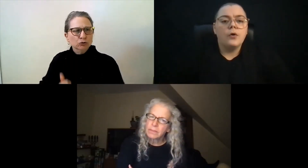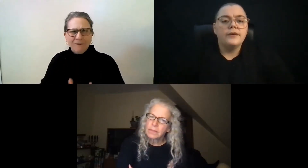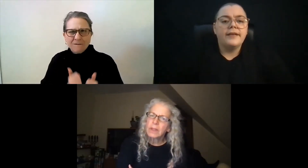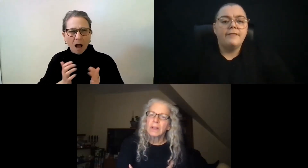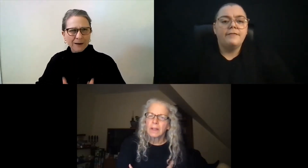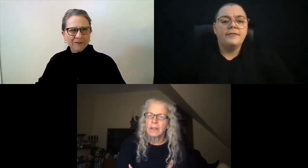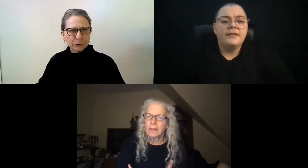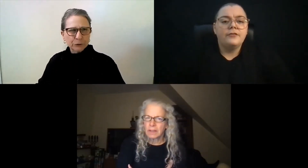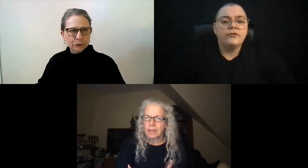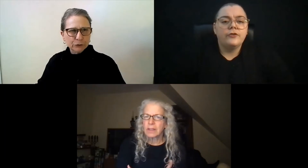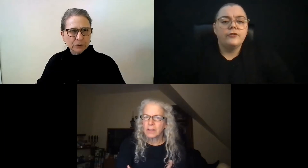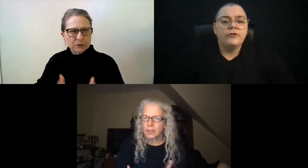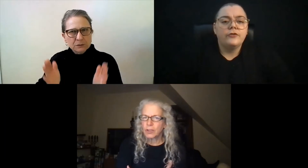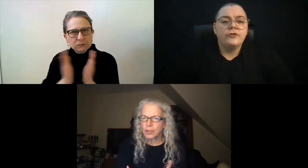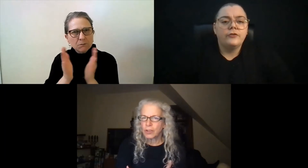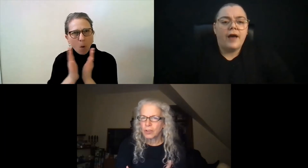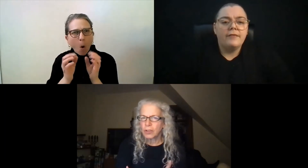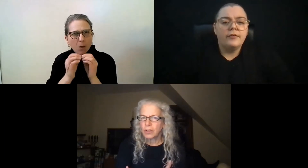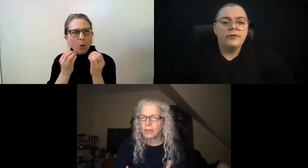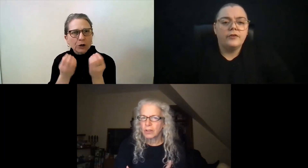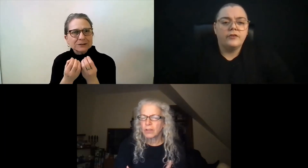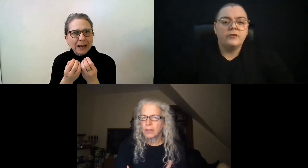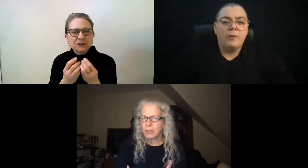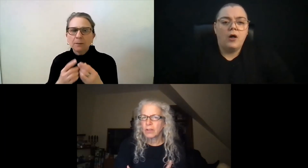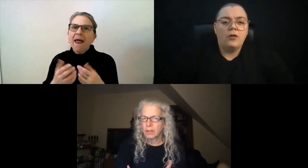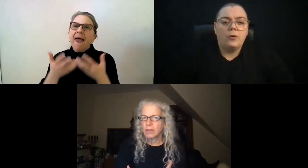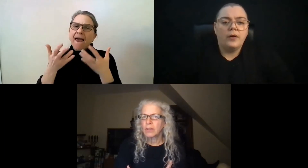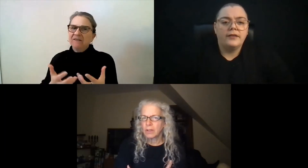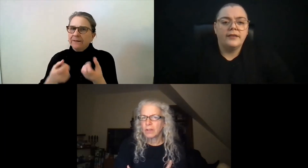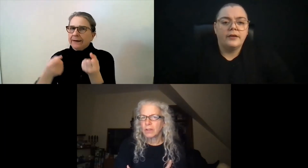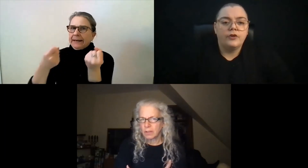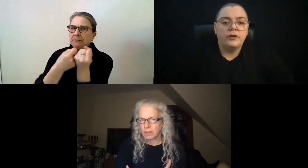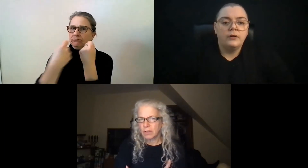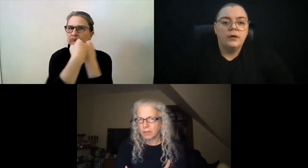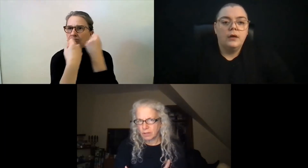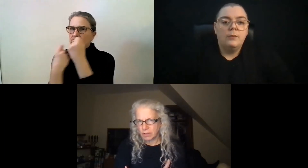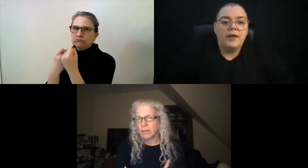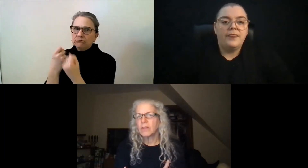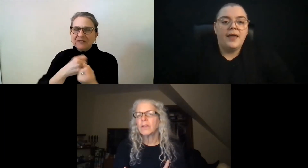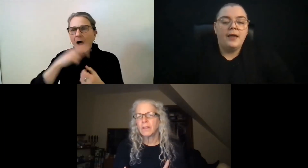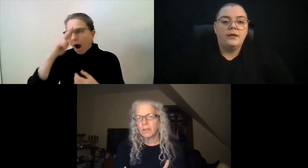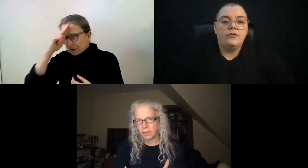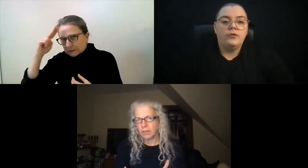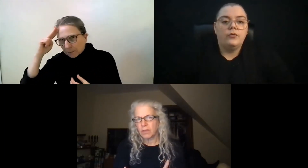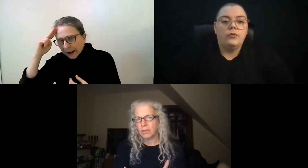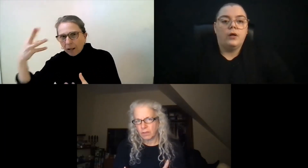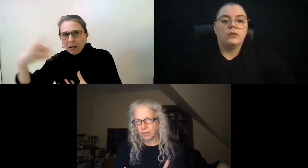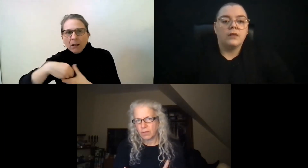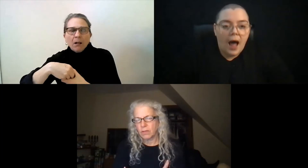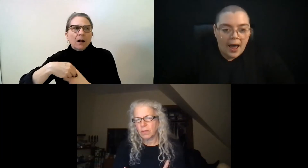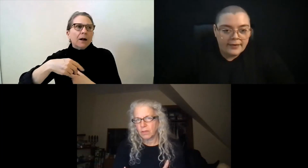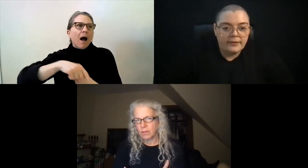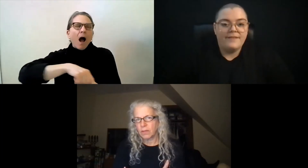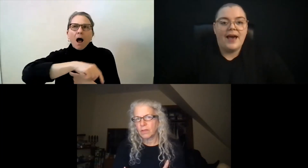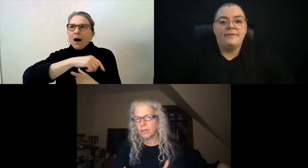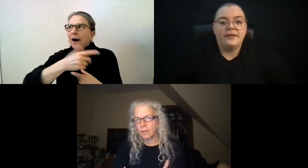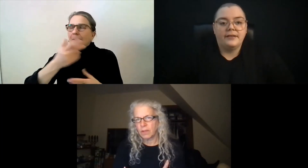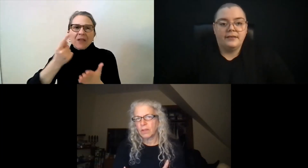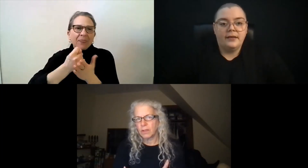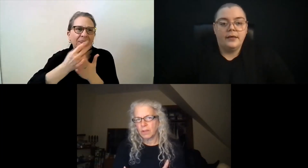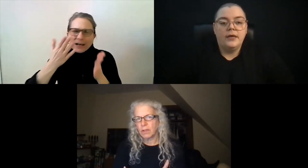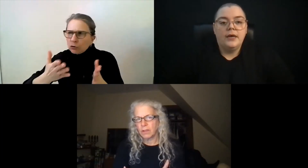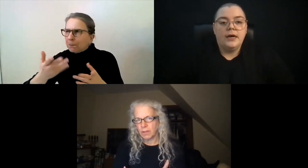Our Deaf Sisters Survivors, it's a small organization, but they do a lot of